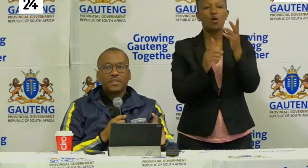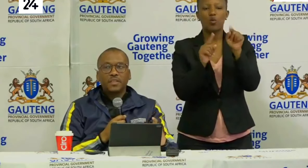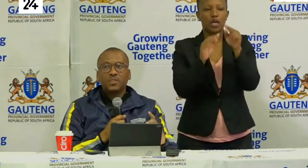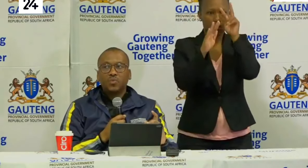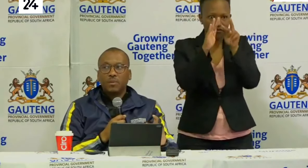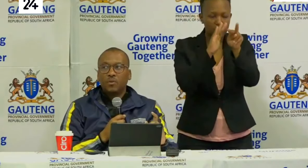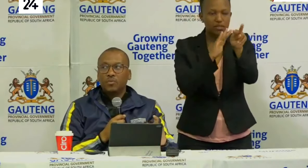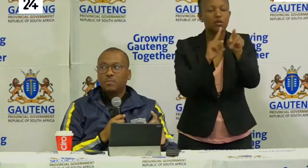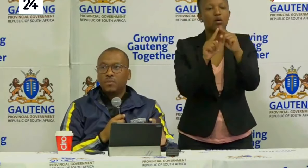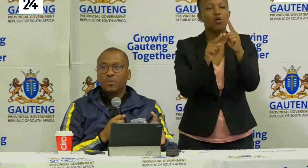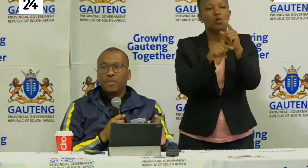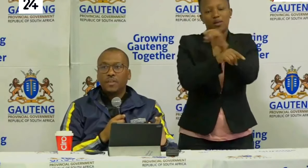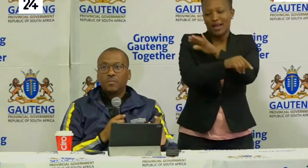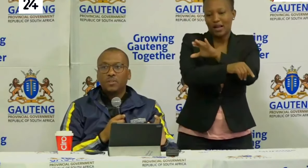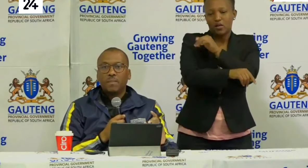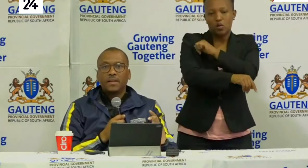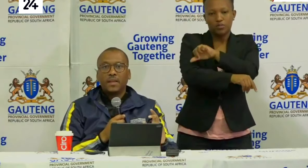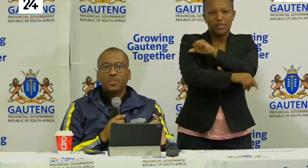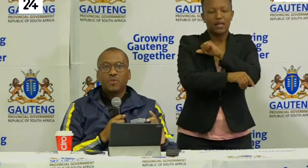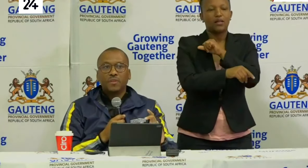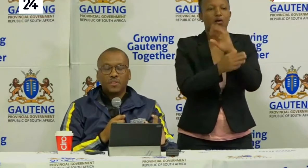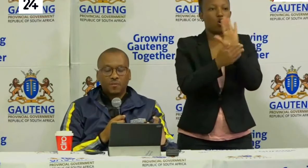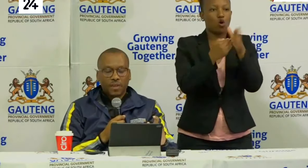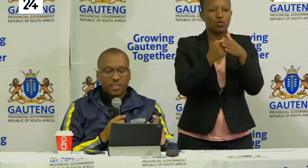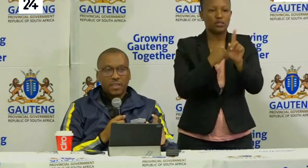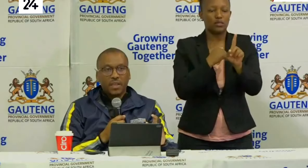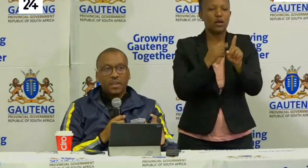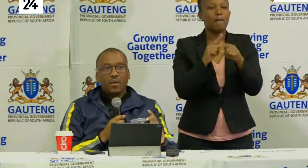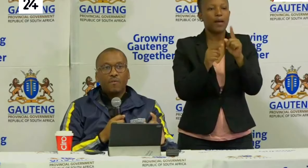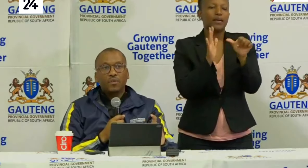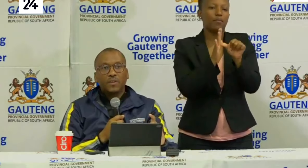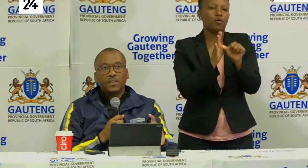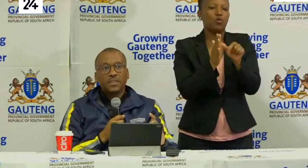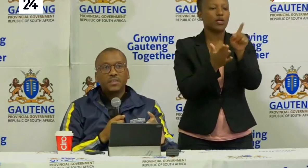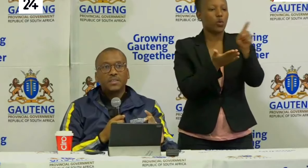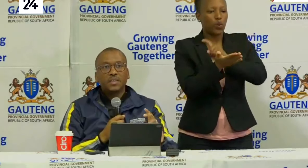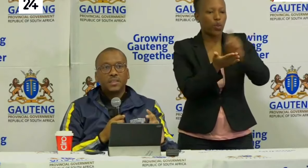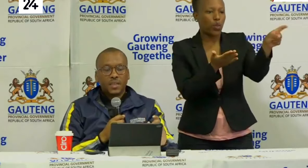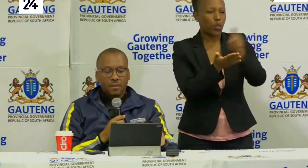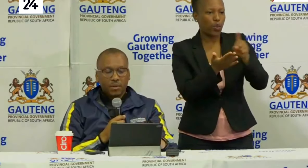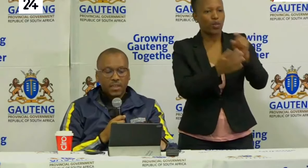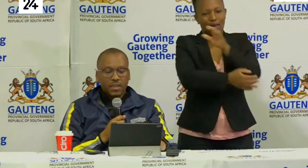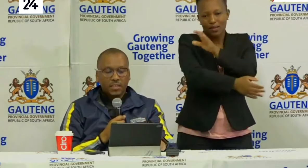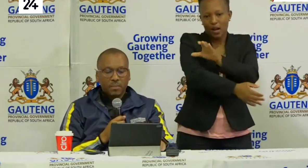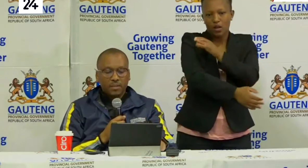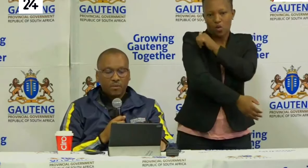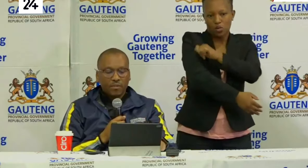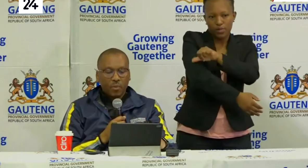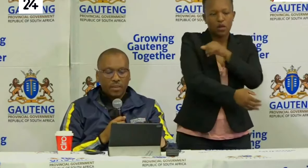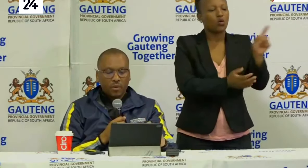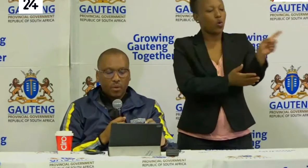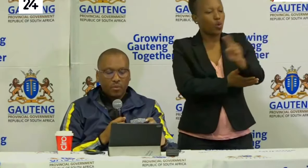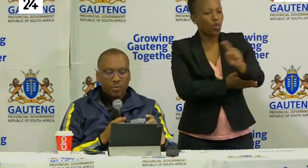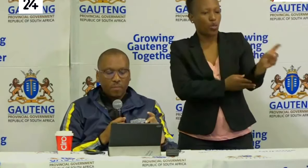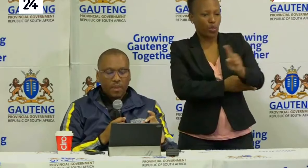facilities will be closed because of the exposure but the issue of disinfection of those facilities is an important aspect of